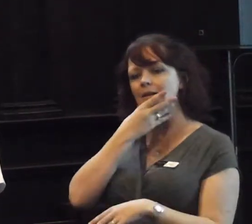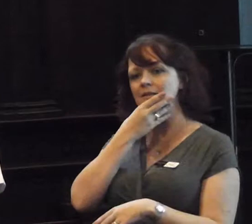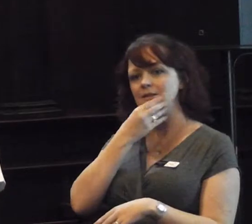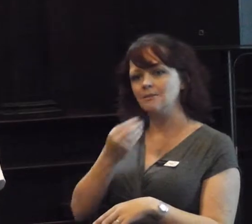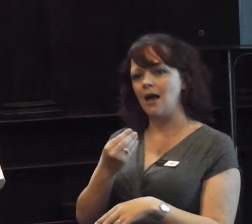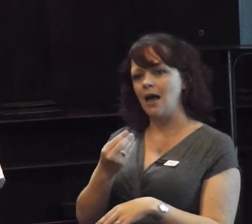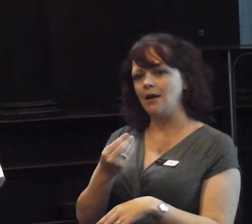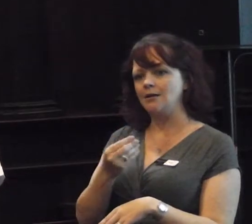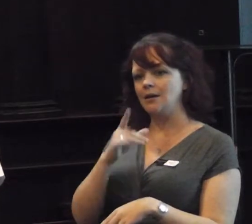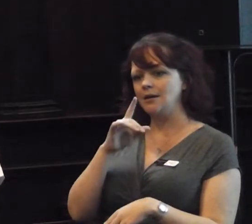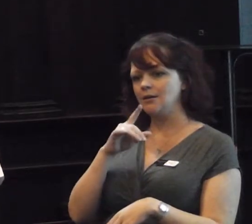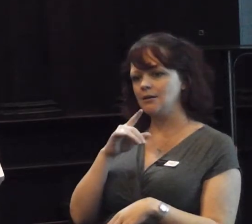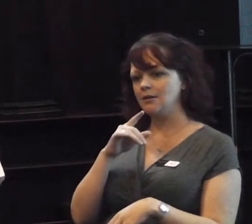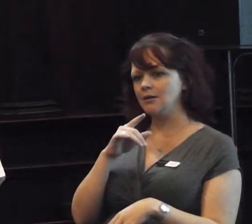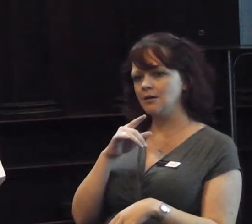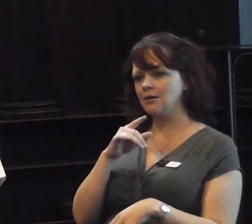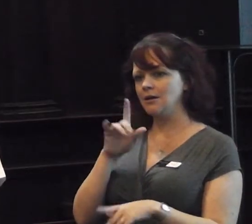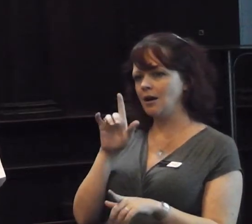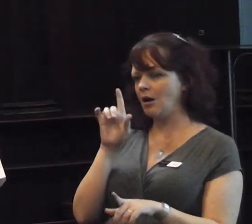disagree.